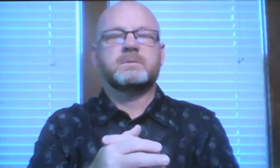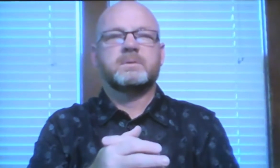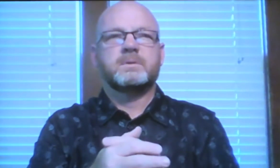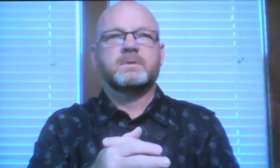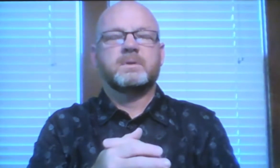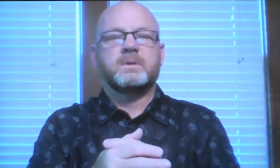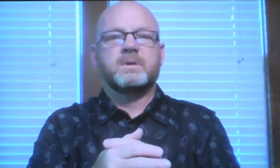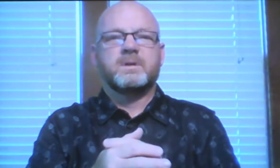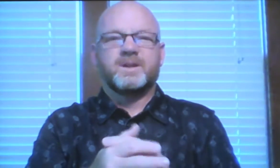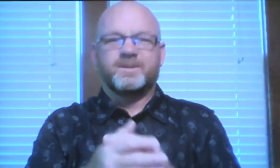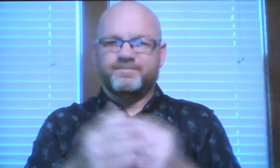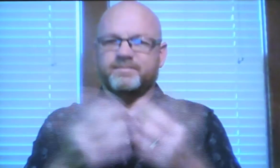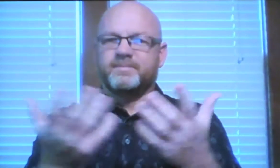imaginations and our ideas.